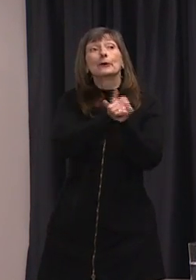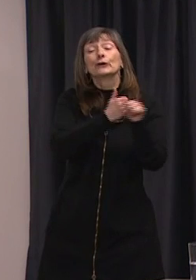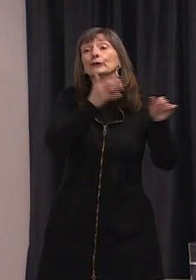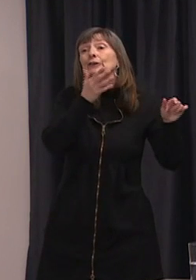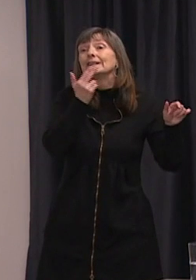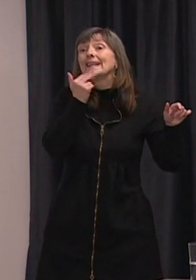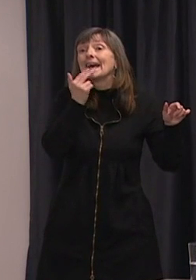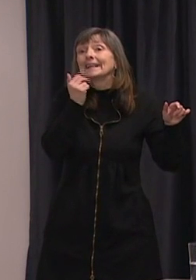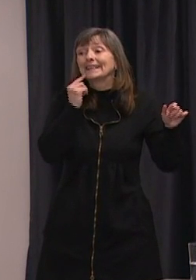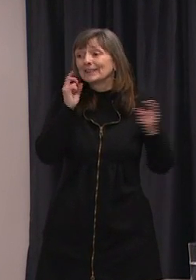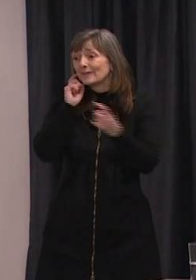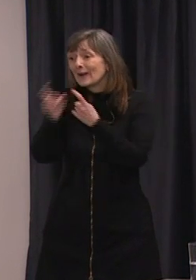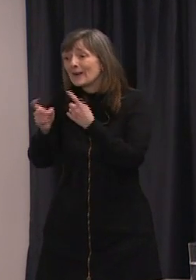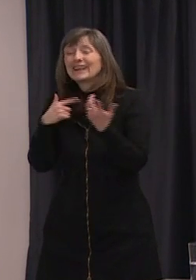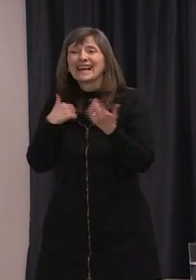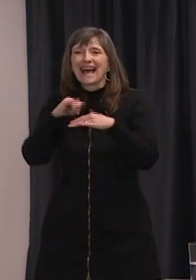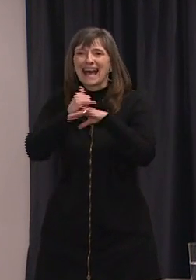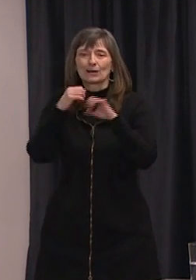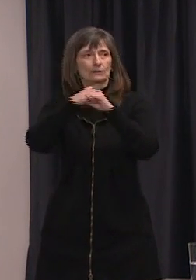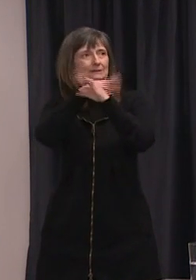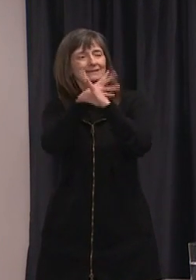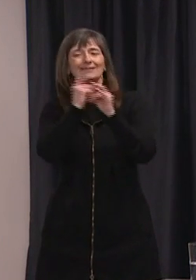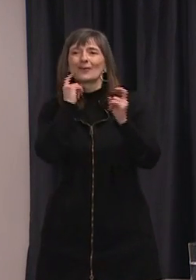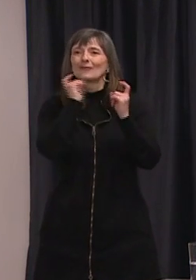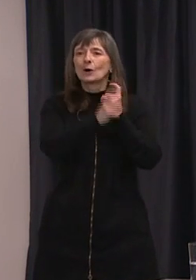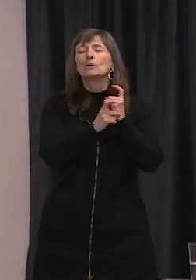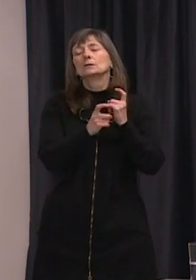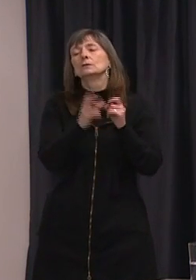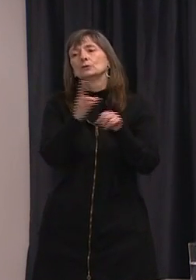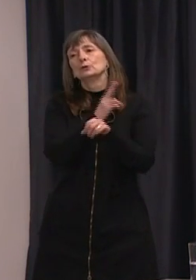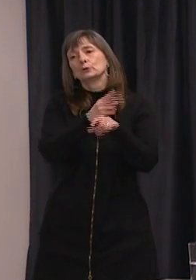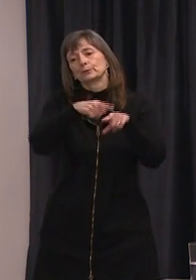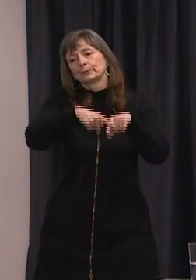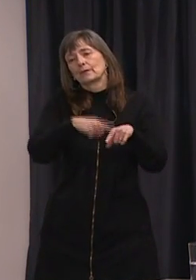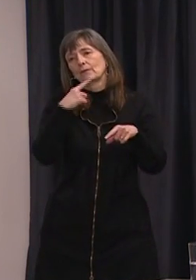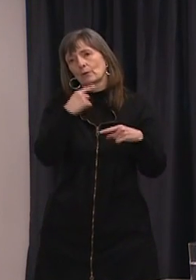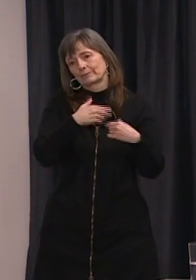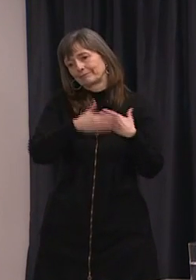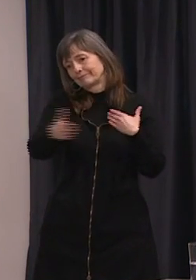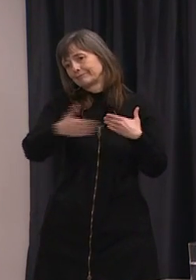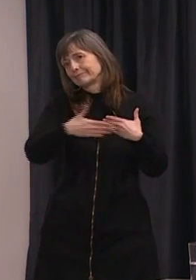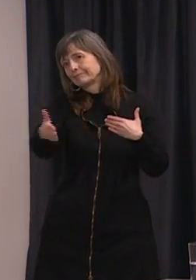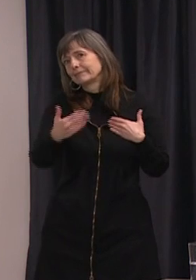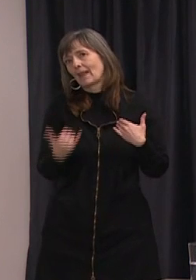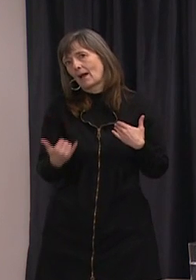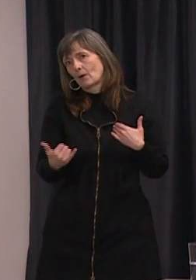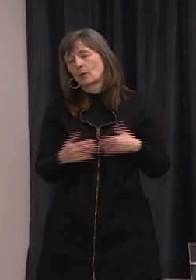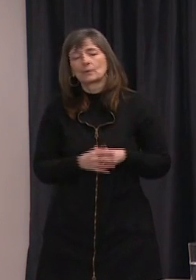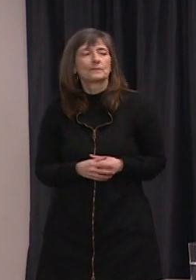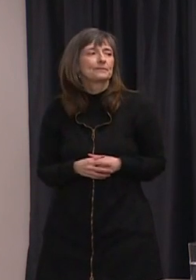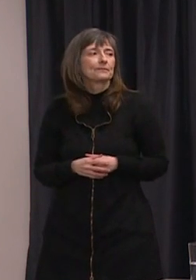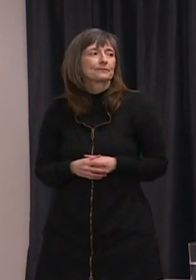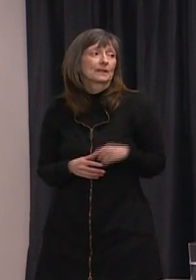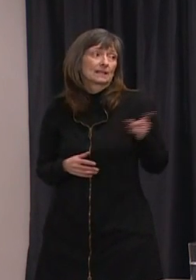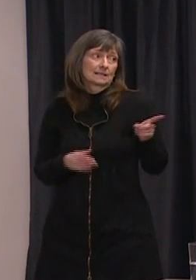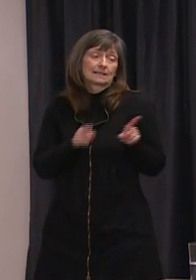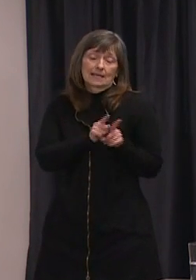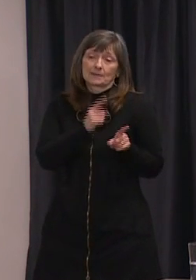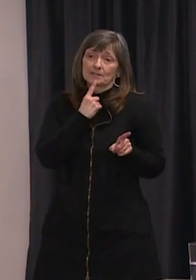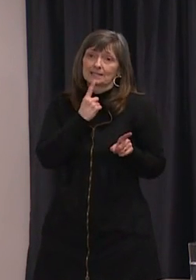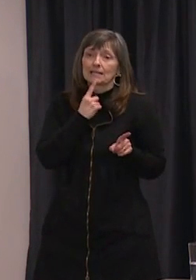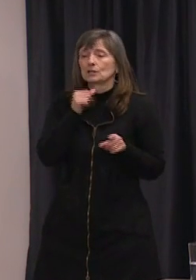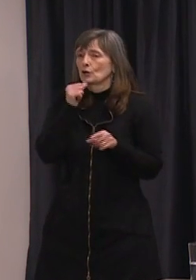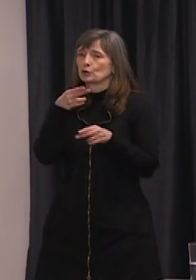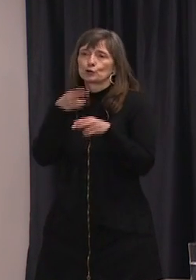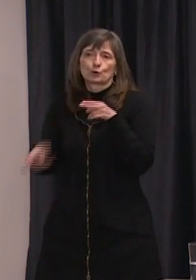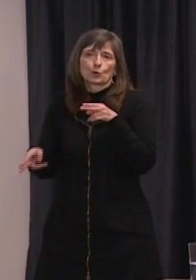Those things have to become a better part of our life over the next little while. As Dr. Fitzgerald says, this is not going to be